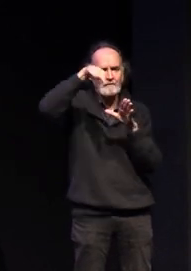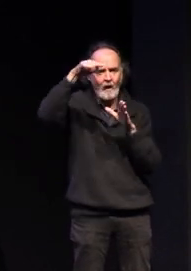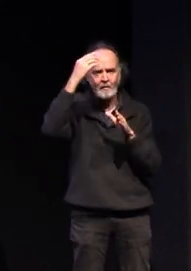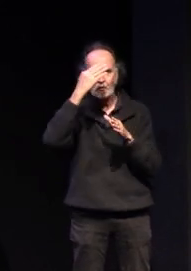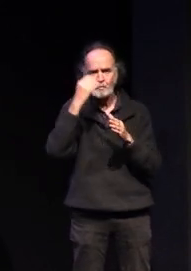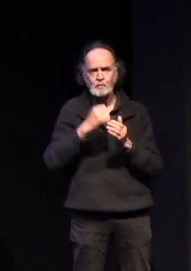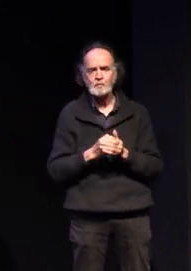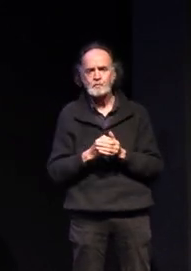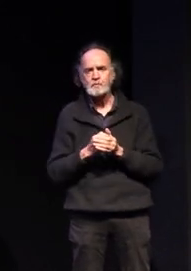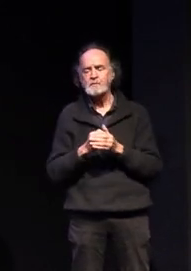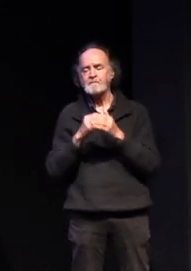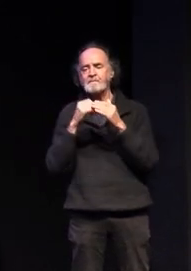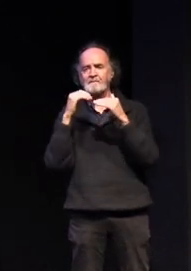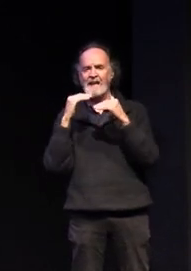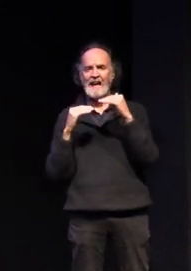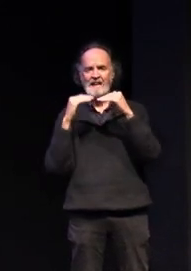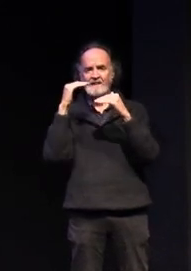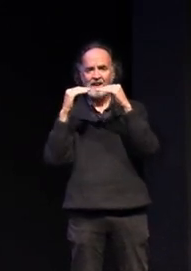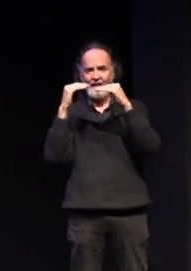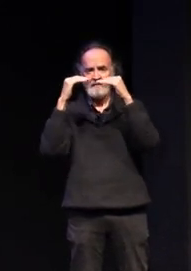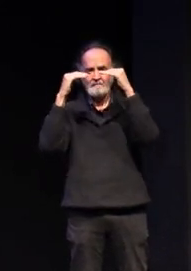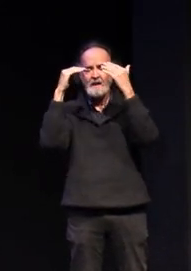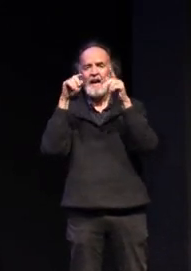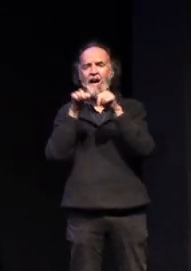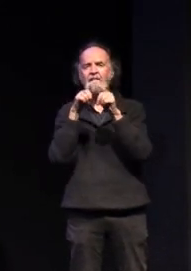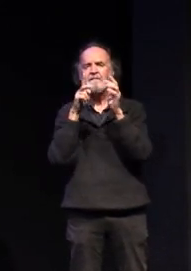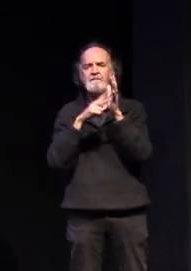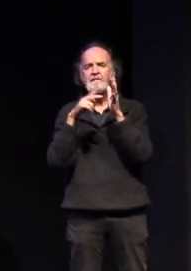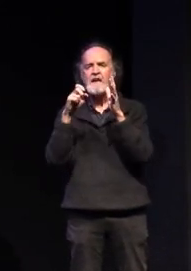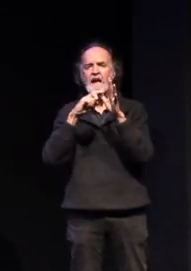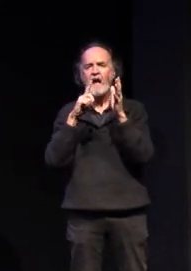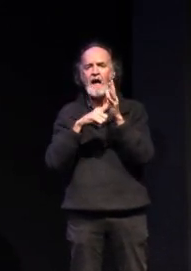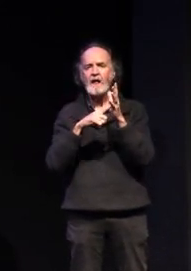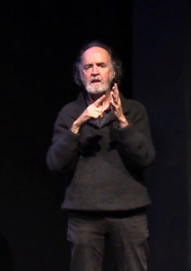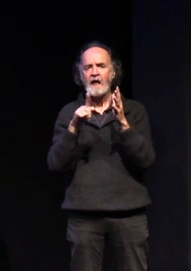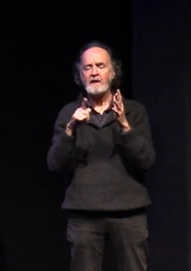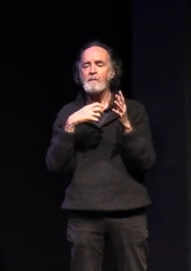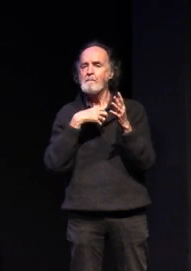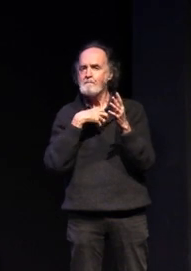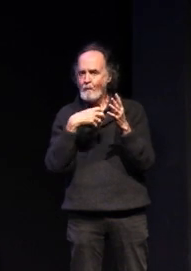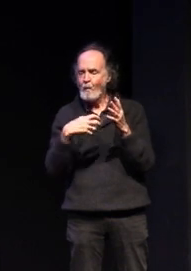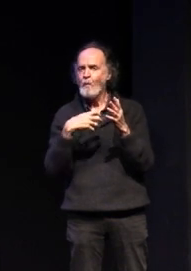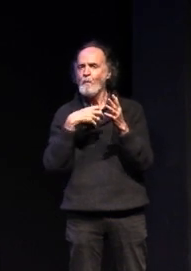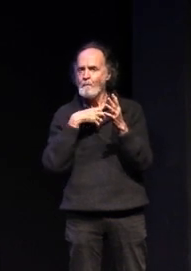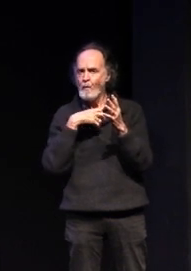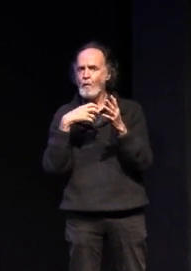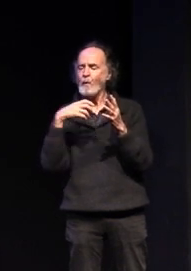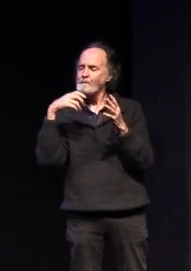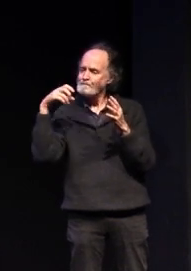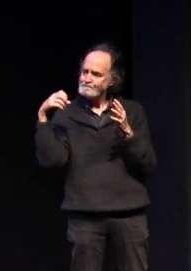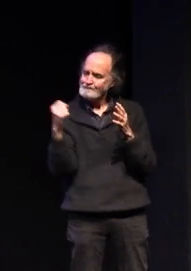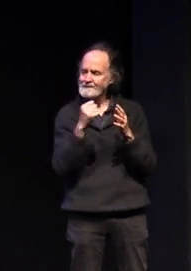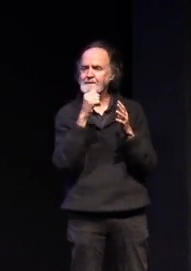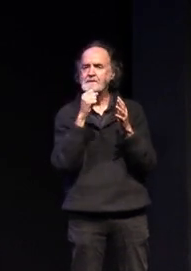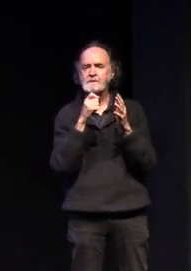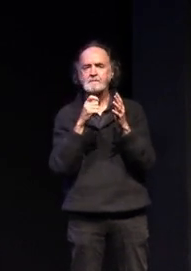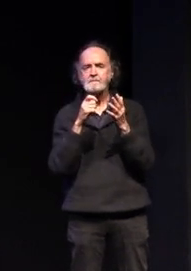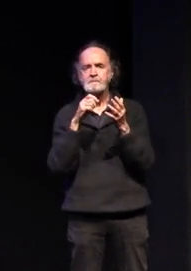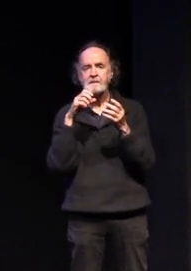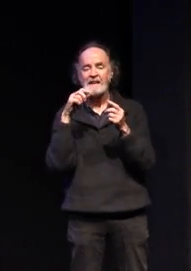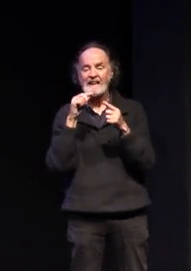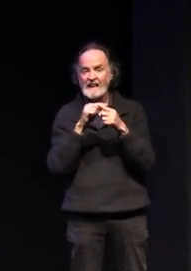at each level the vcal has a few more requirements than vce whereas the compulsory part is only english